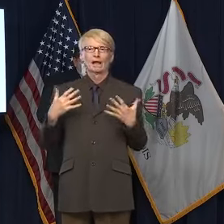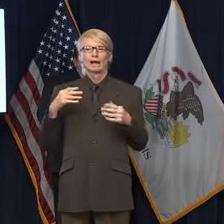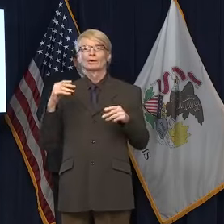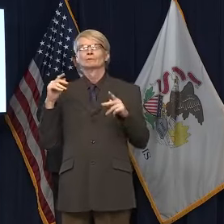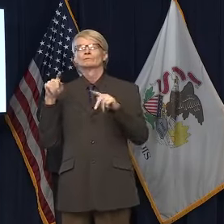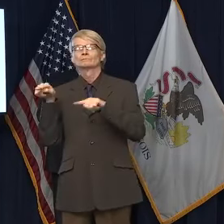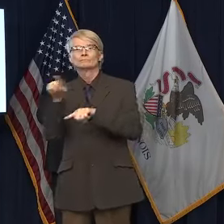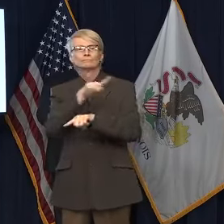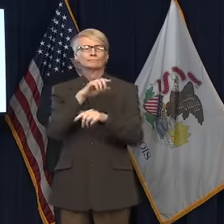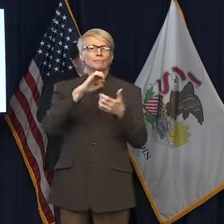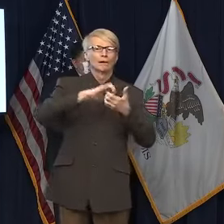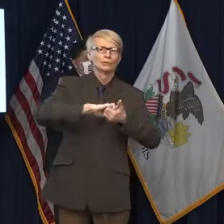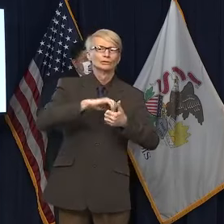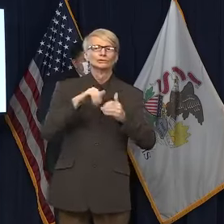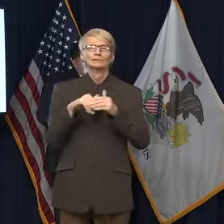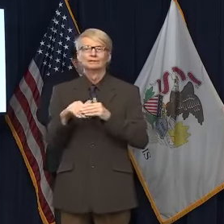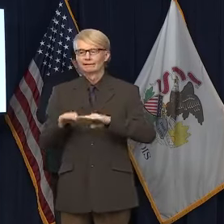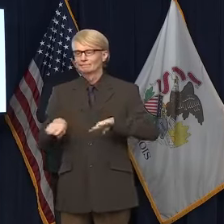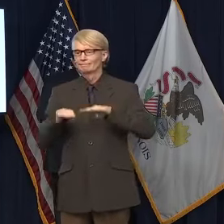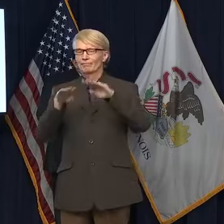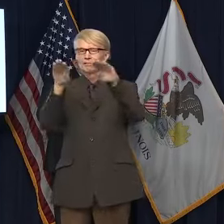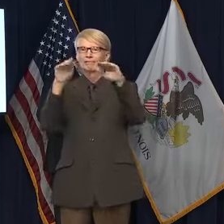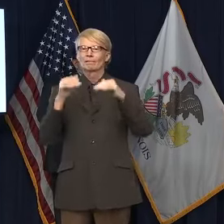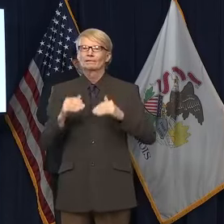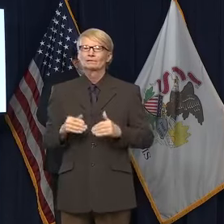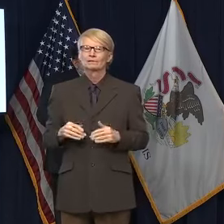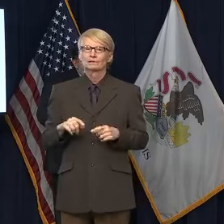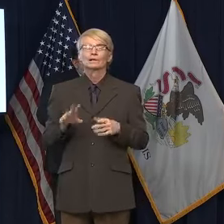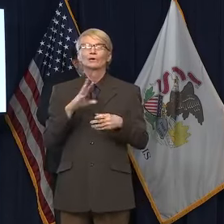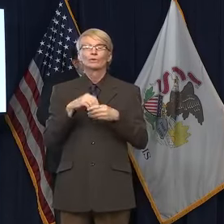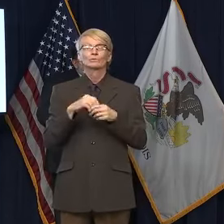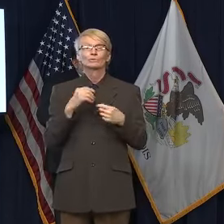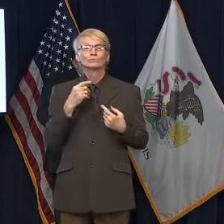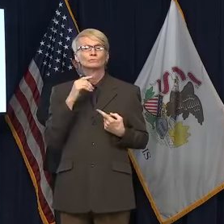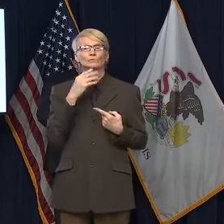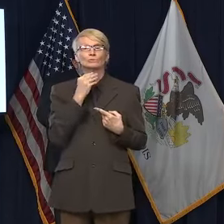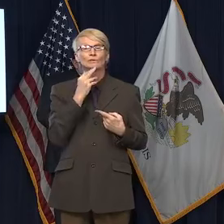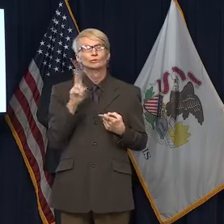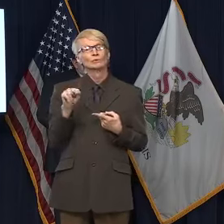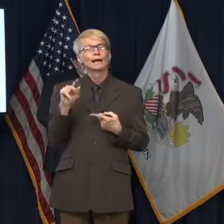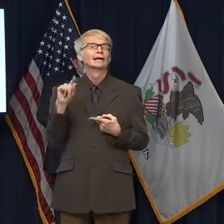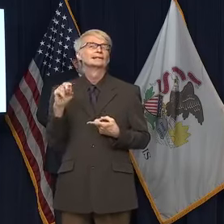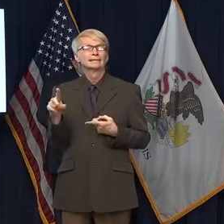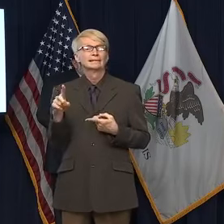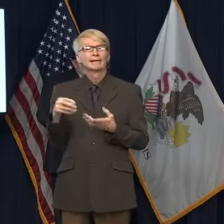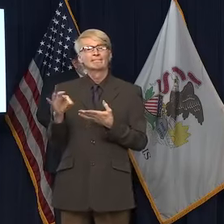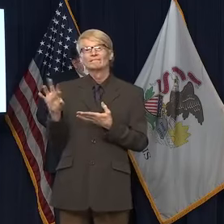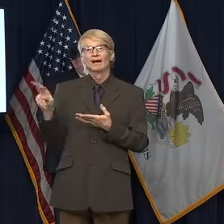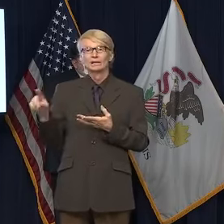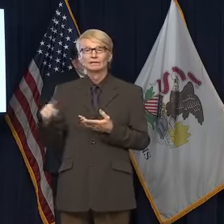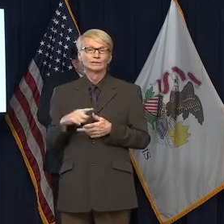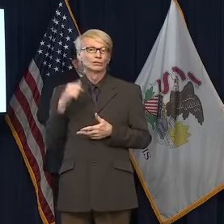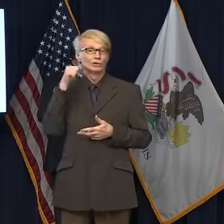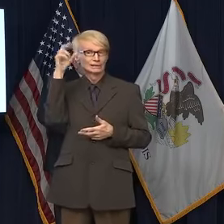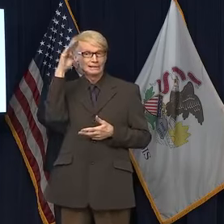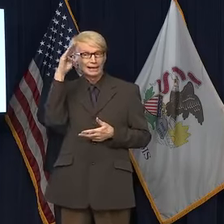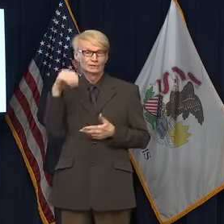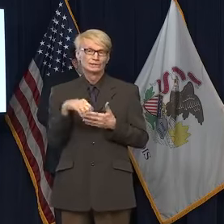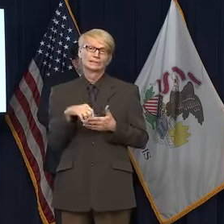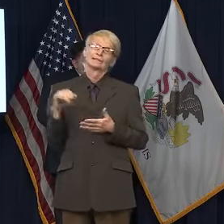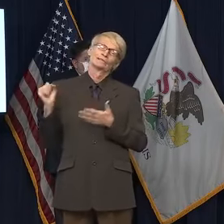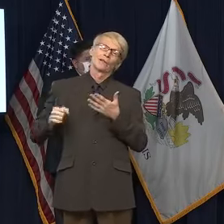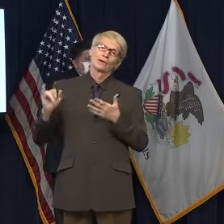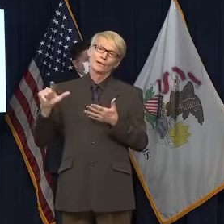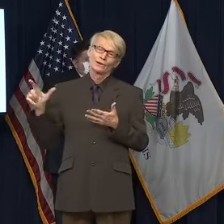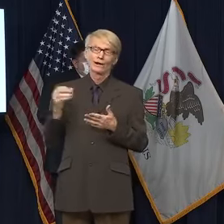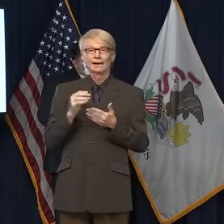community and at the local level. This includes the Jewish United Fund, the Girl Scouts of Southern Illinois, and the Urban League who have helped